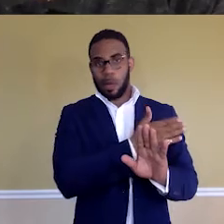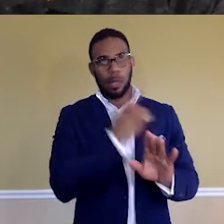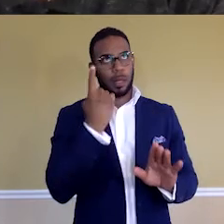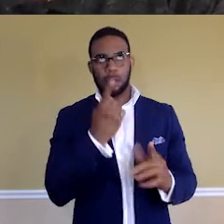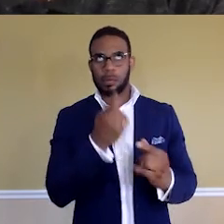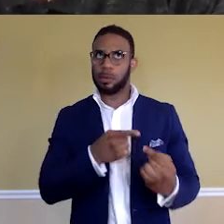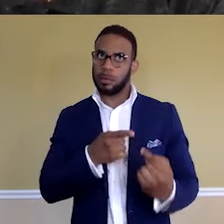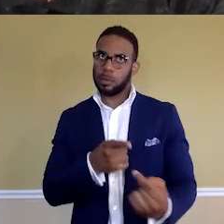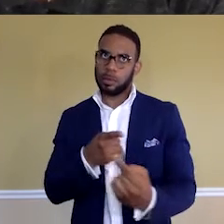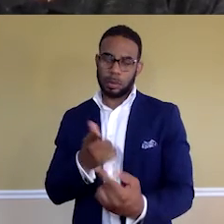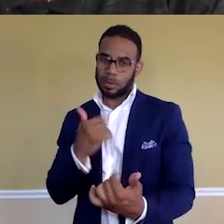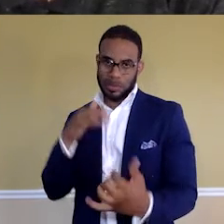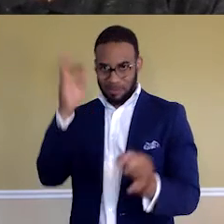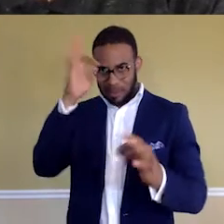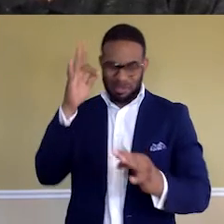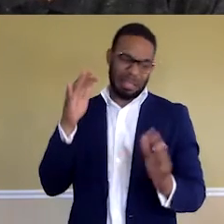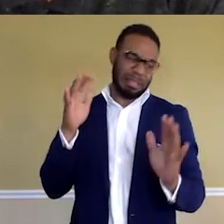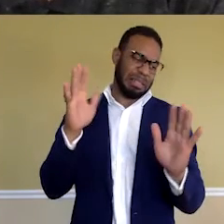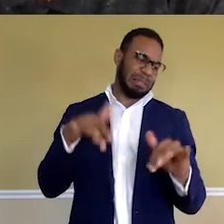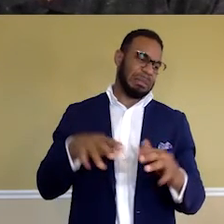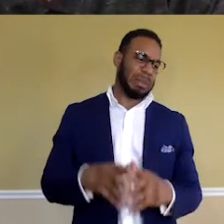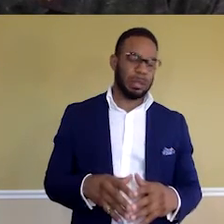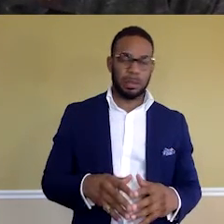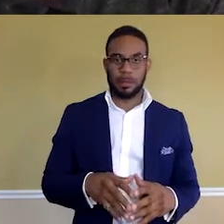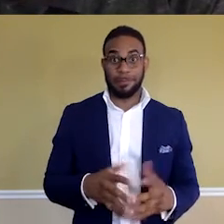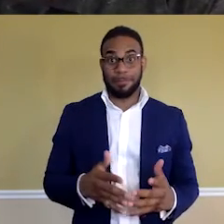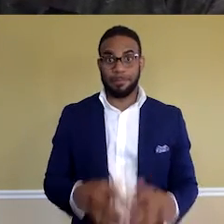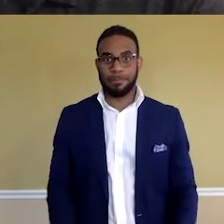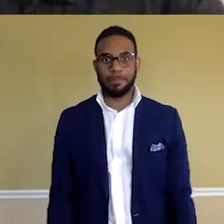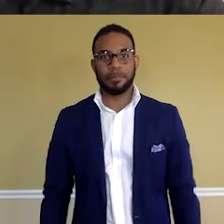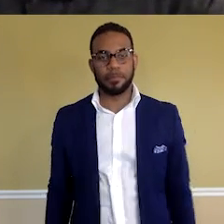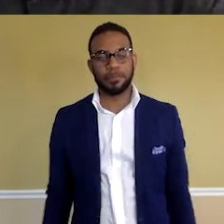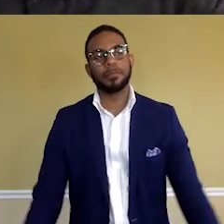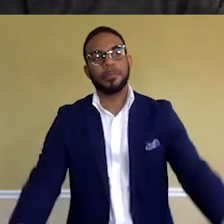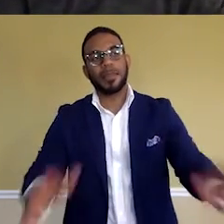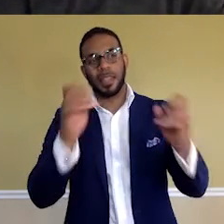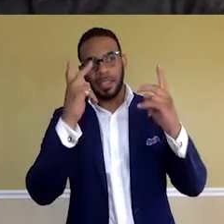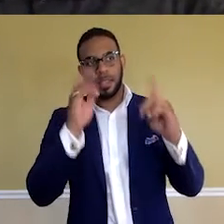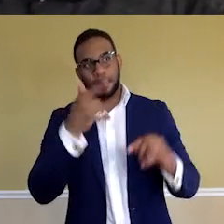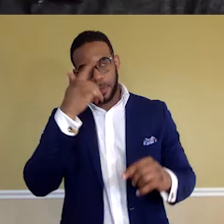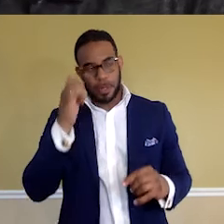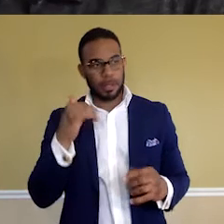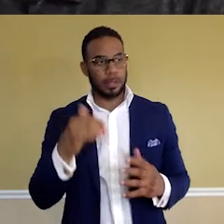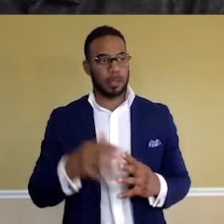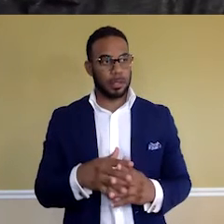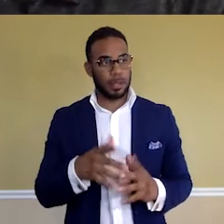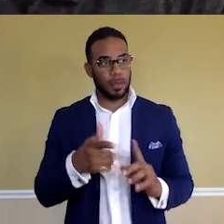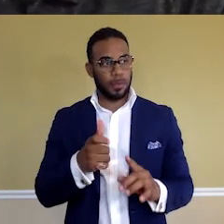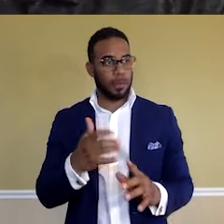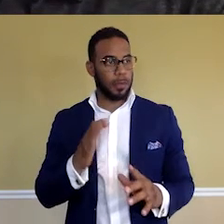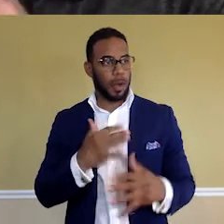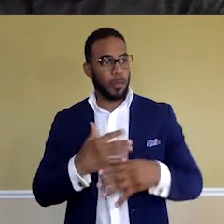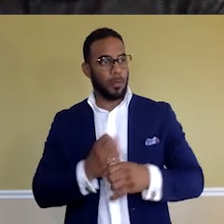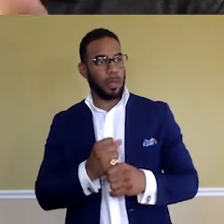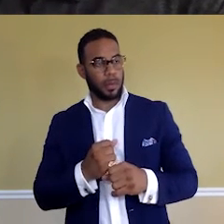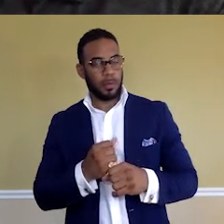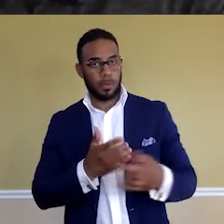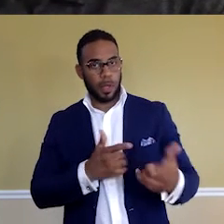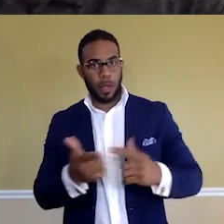struggle when they just don't know. I can see that because I know, you know, from our brief interaction, I have